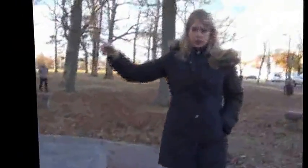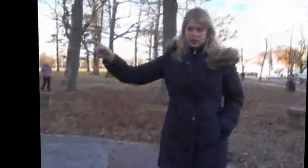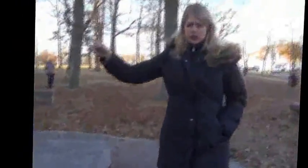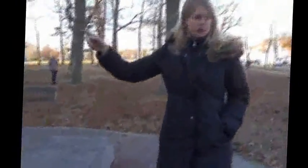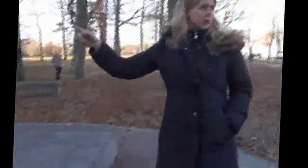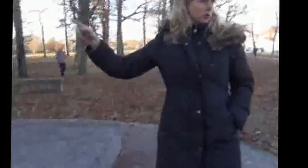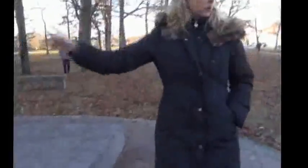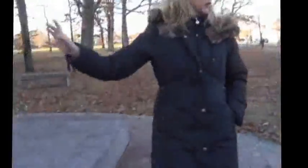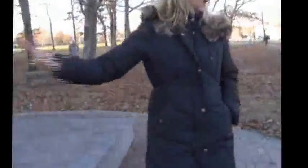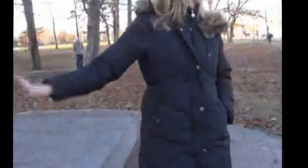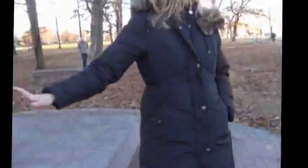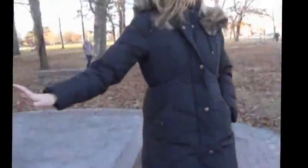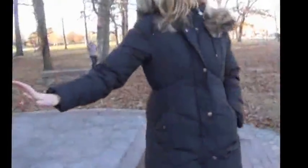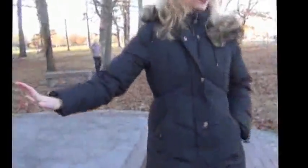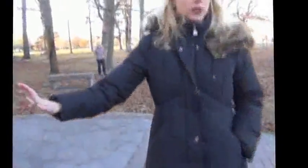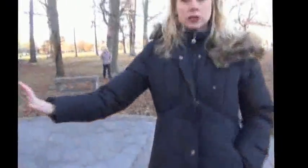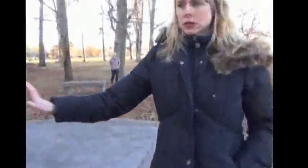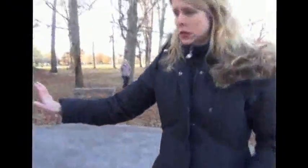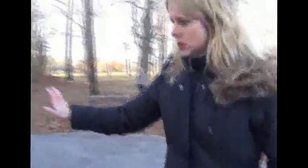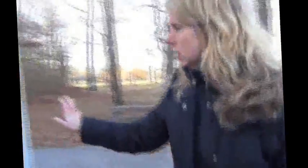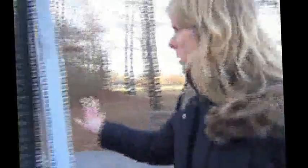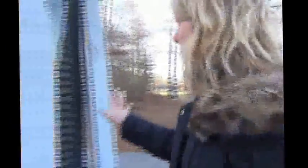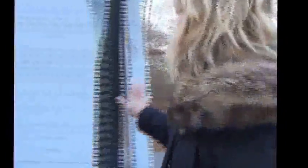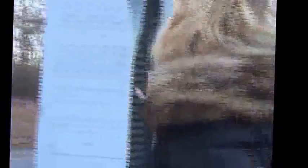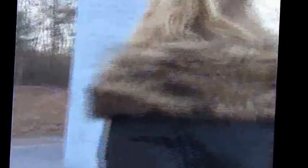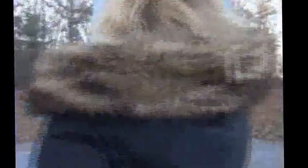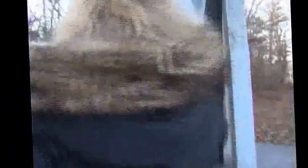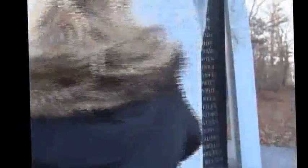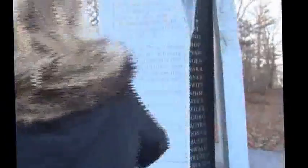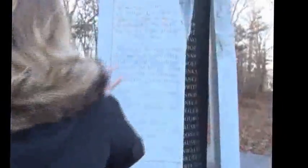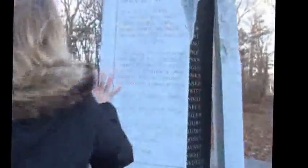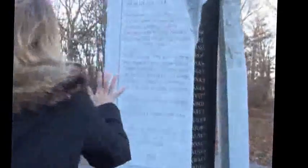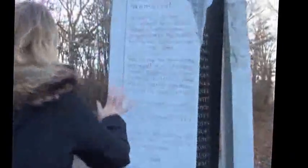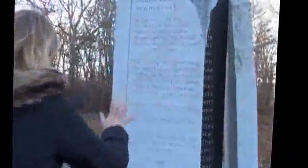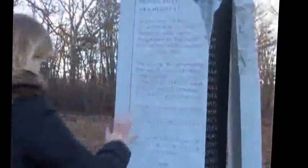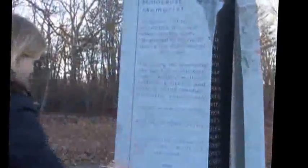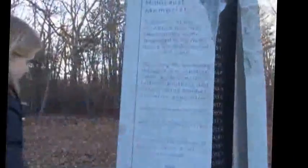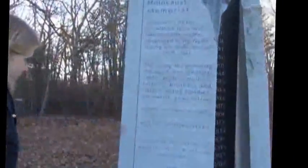this is a really unbelievable, um, panel.